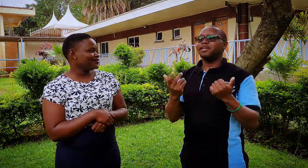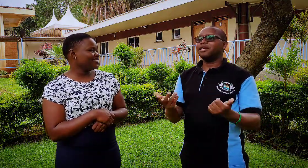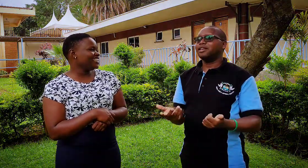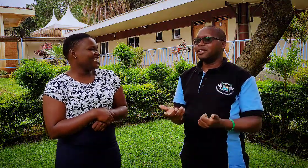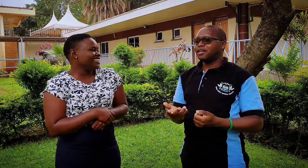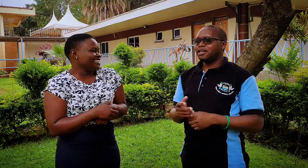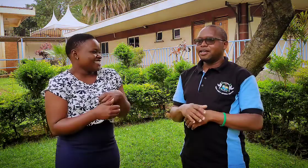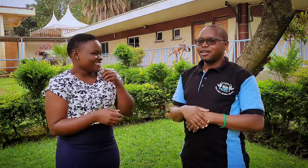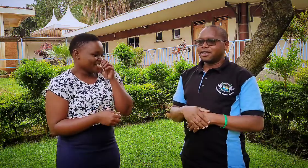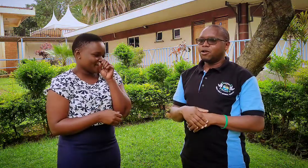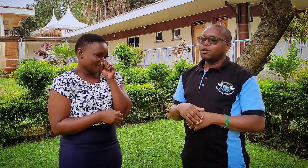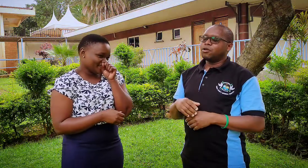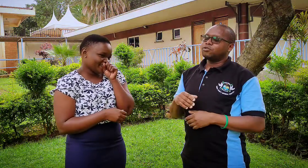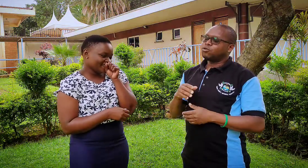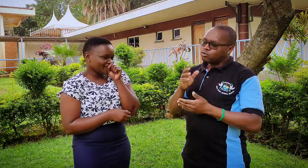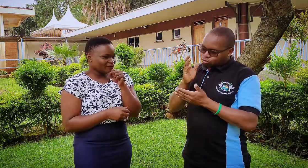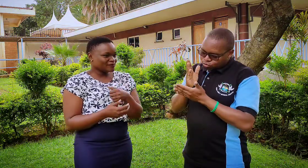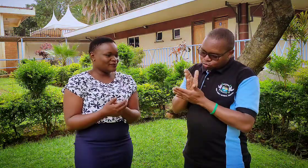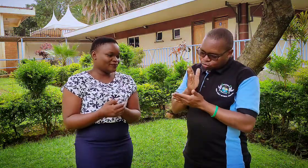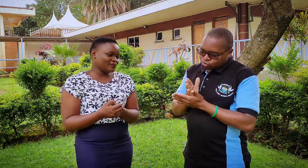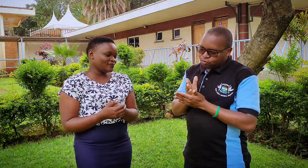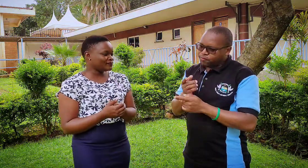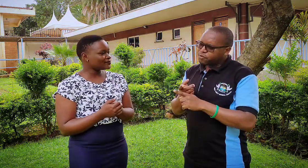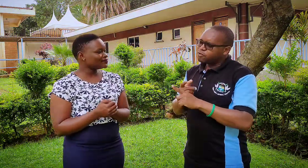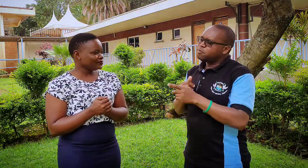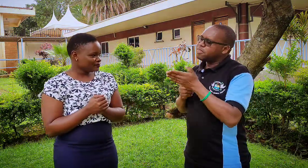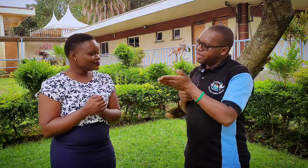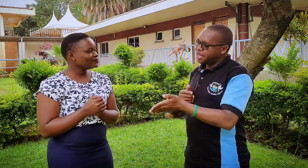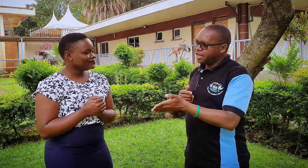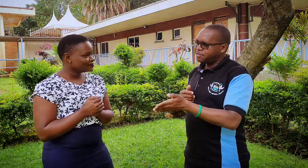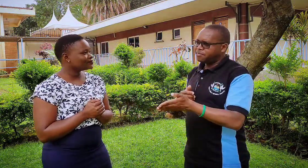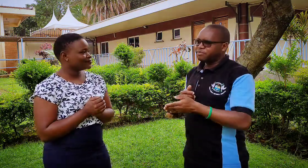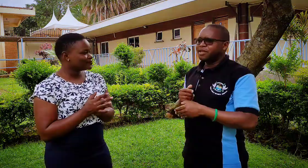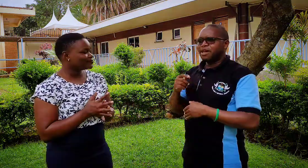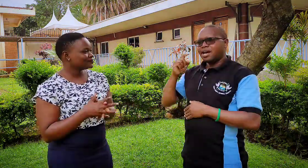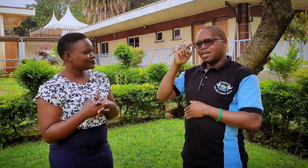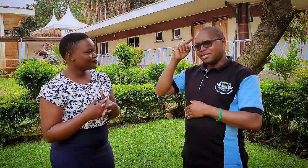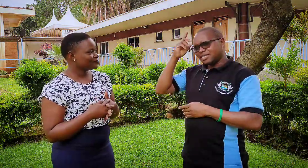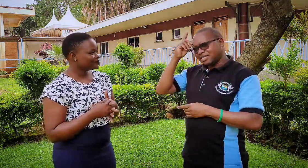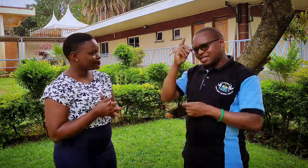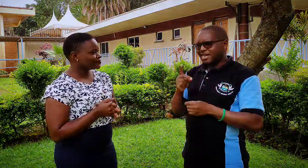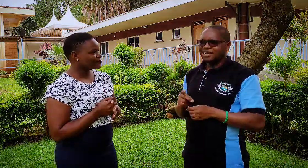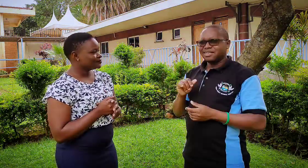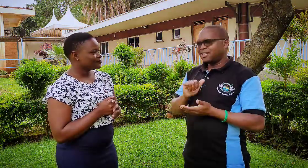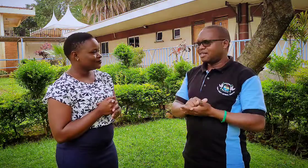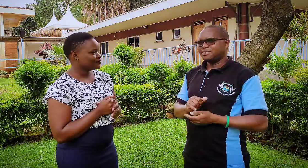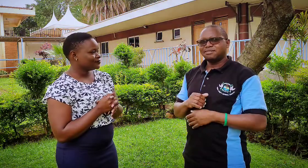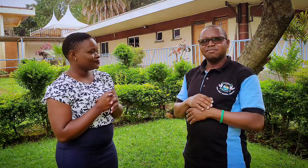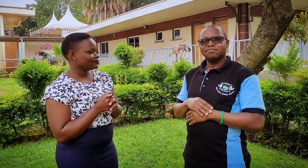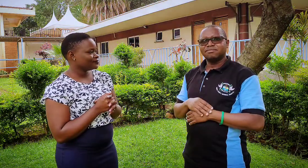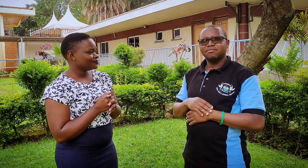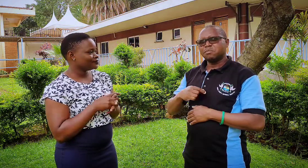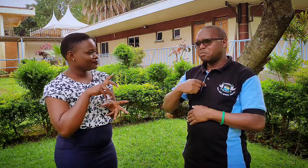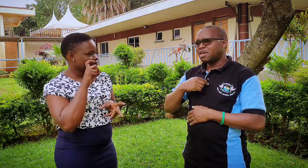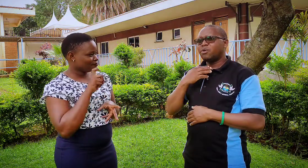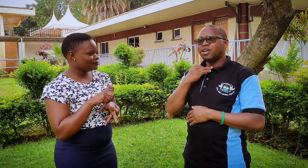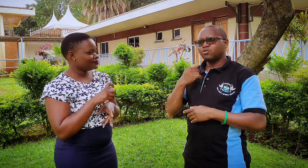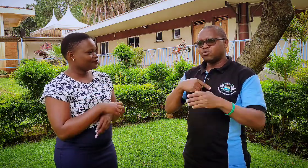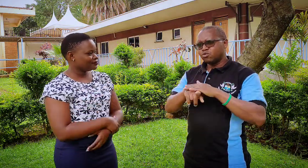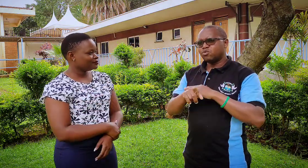so true true from there i decided that may i want to go